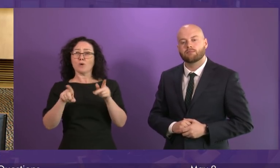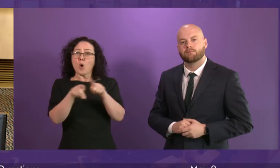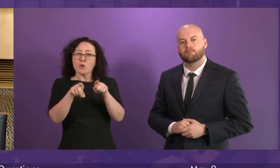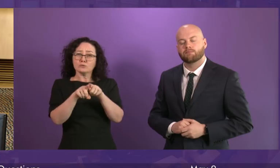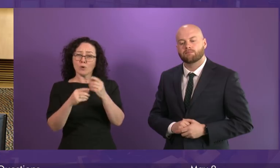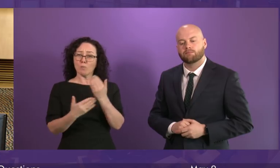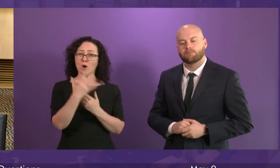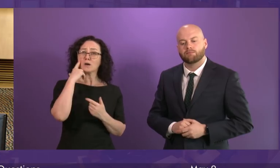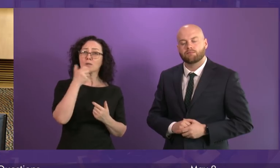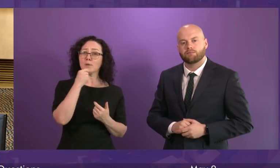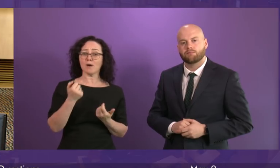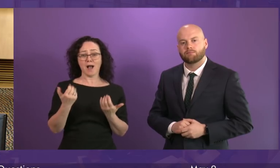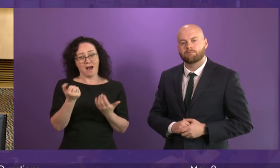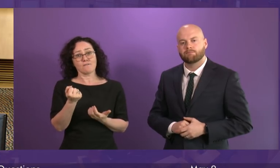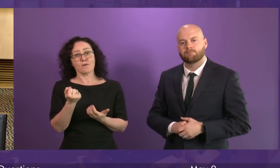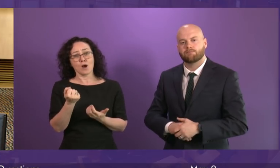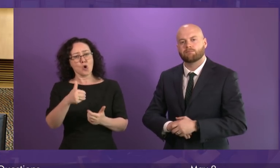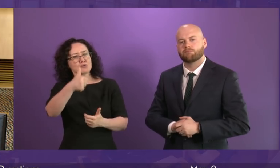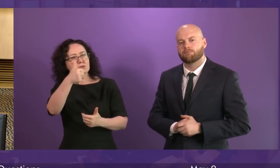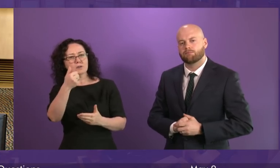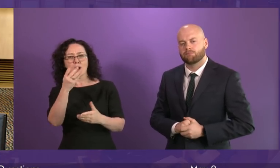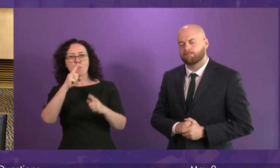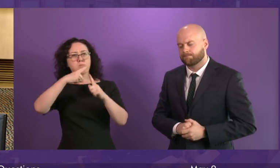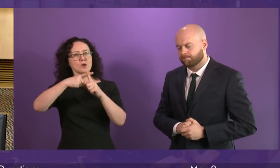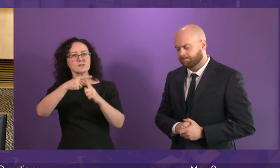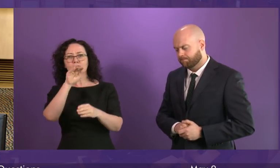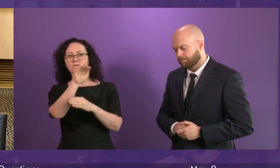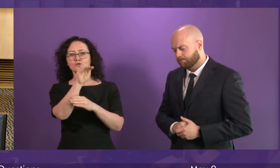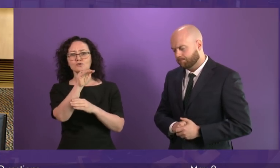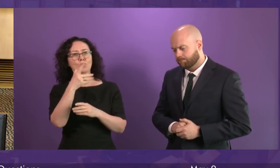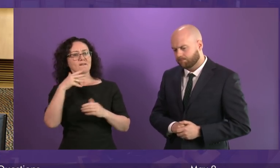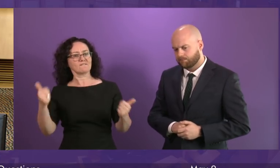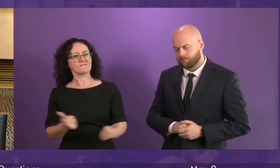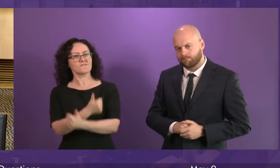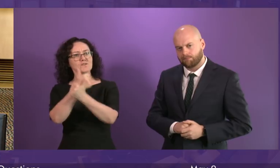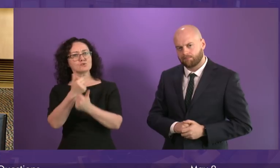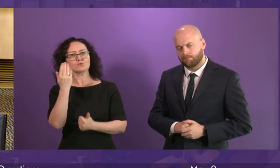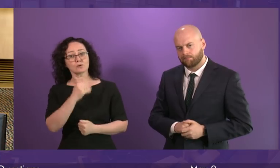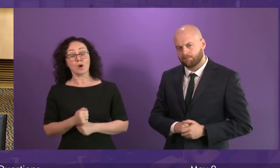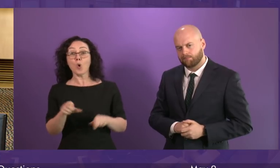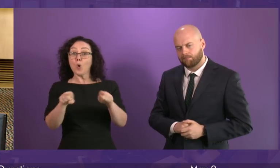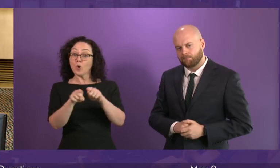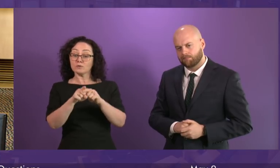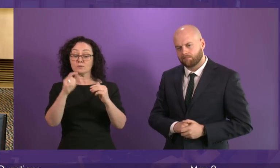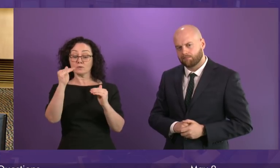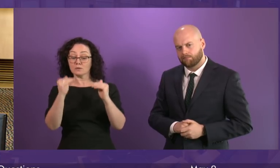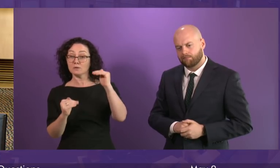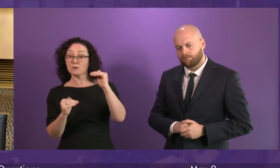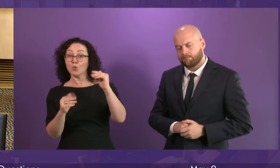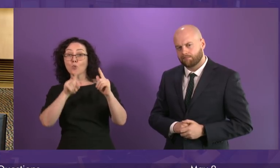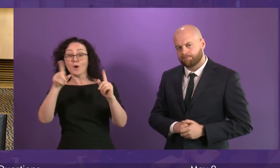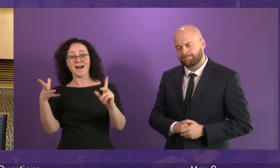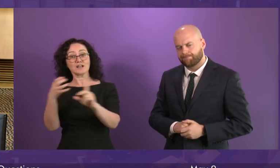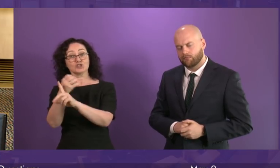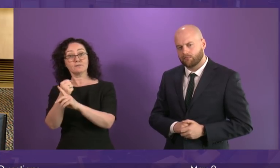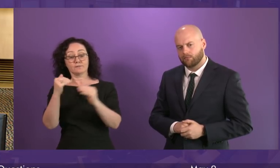ever before are going into good, positive, meaningful destinations. And also the attainment gap there is narrowing as well. So we